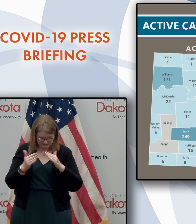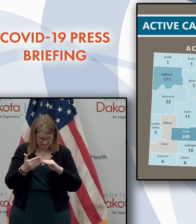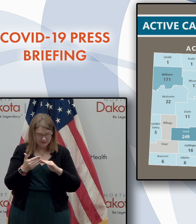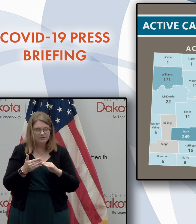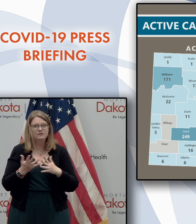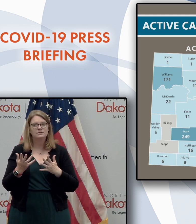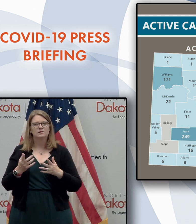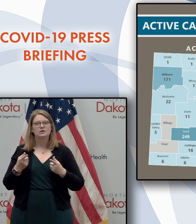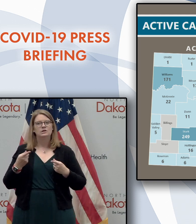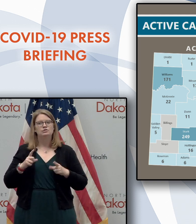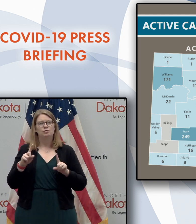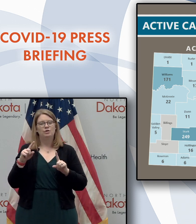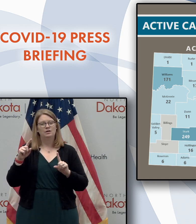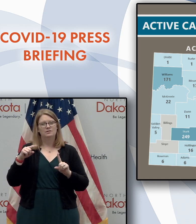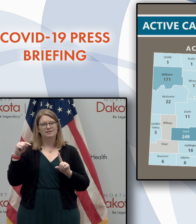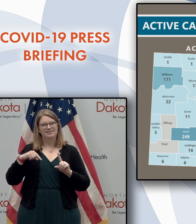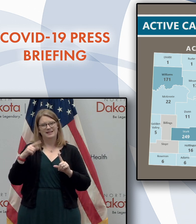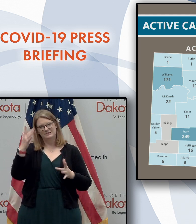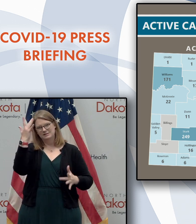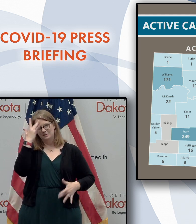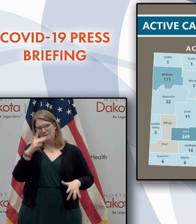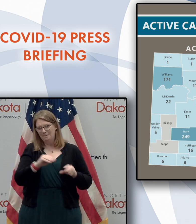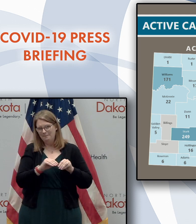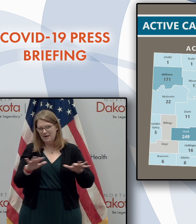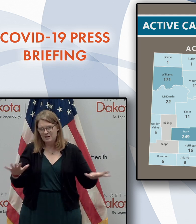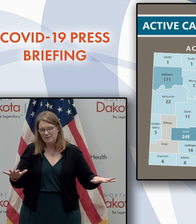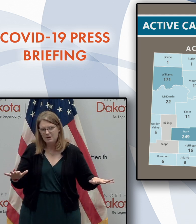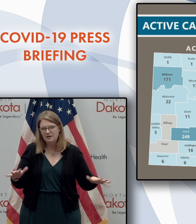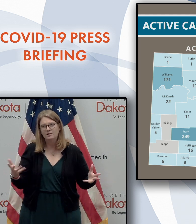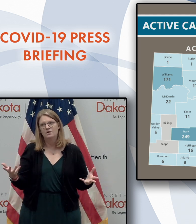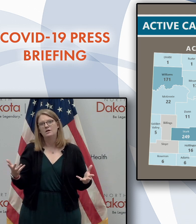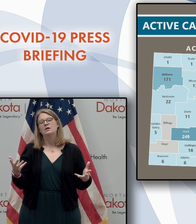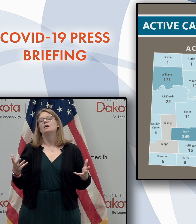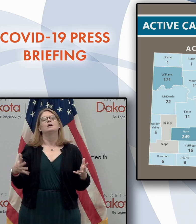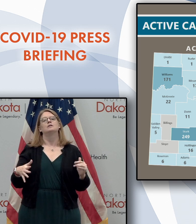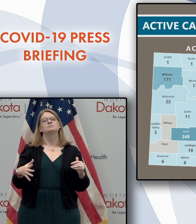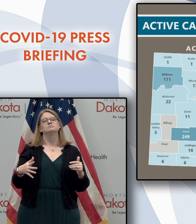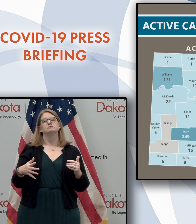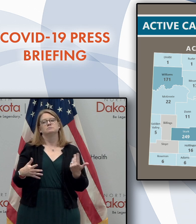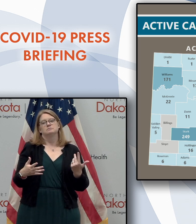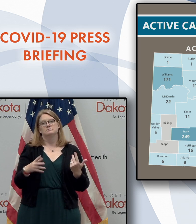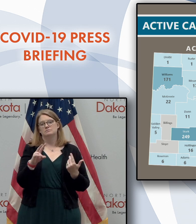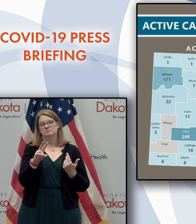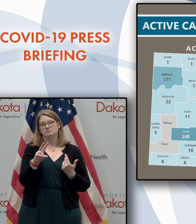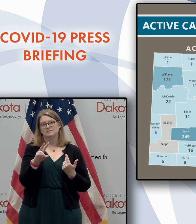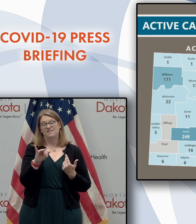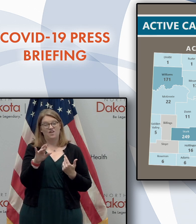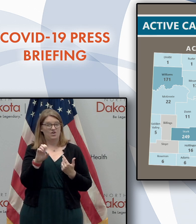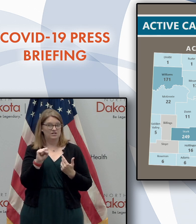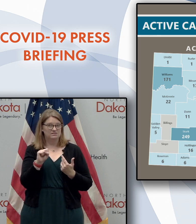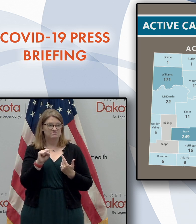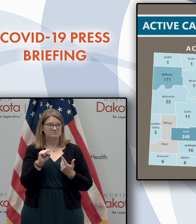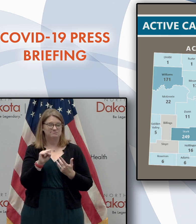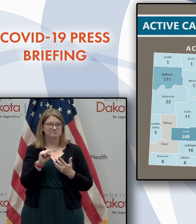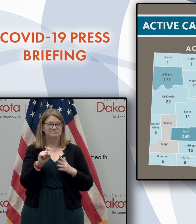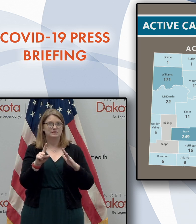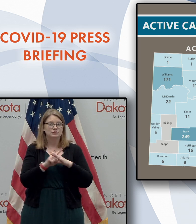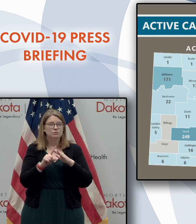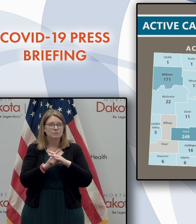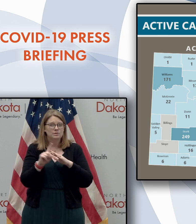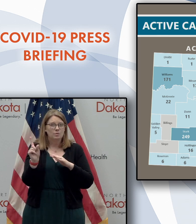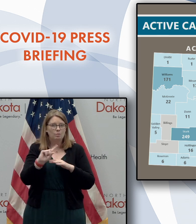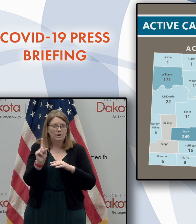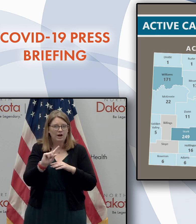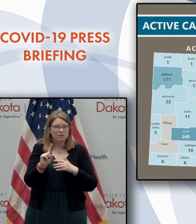has been during this pandemic around the country and around our state, the virus tends to show up more in